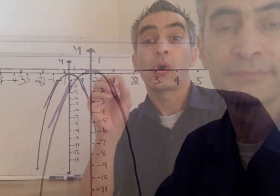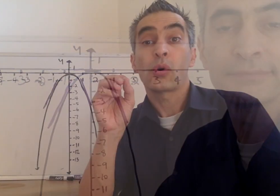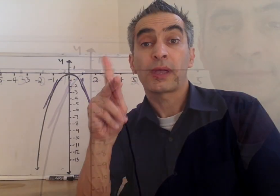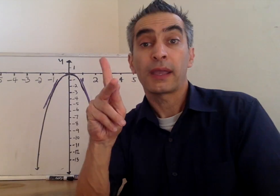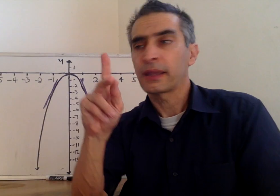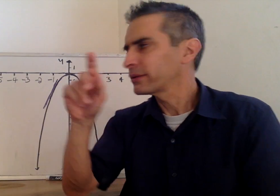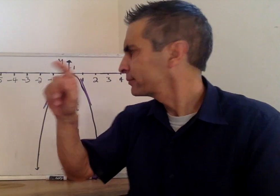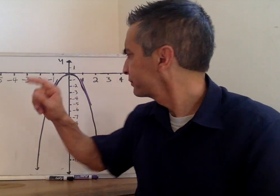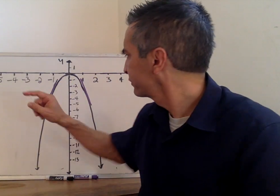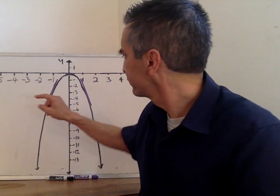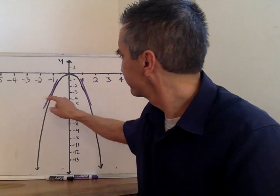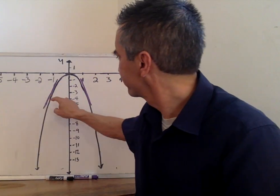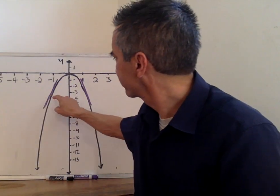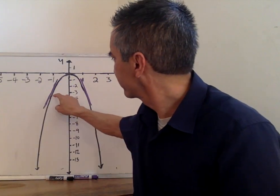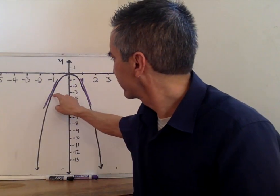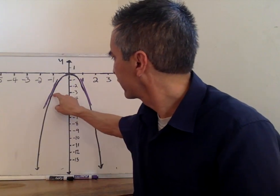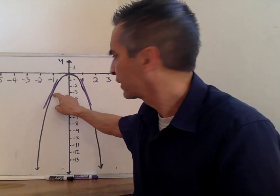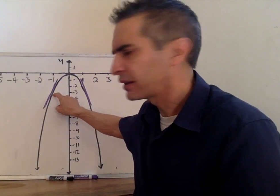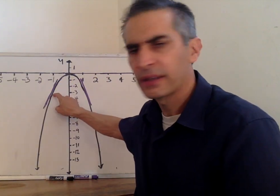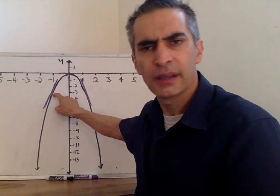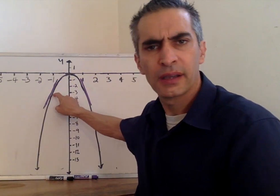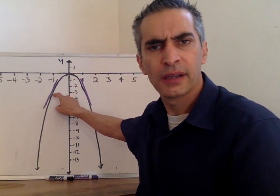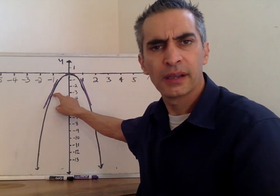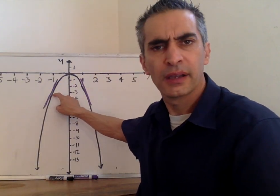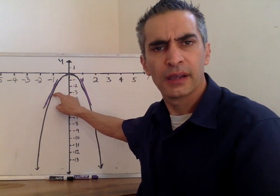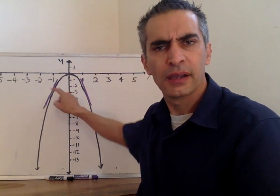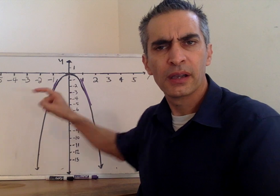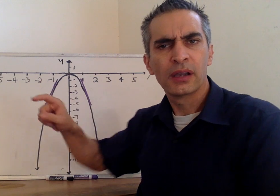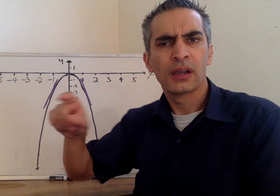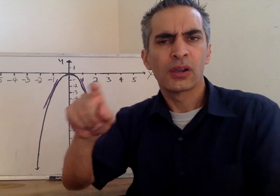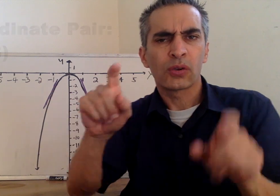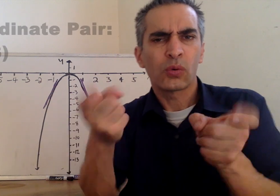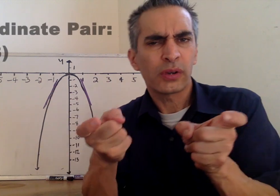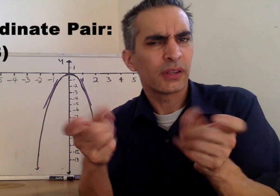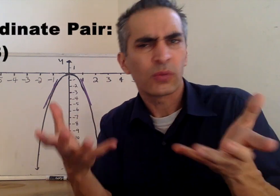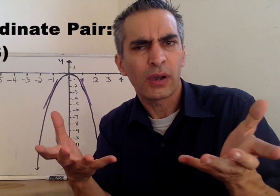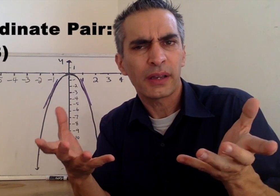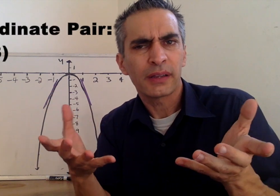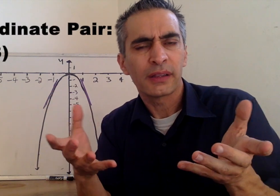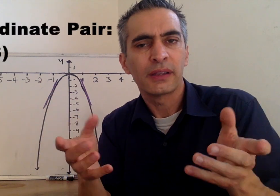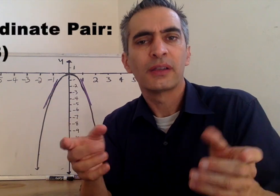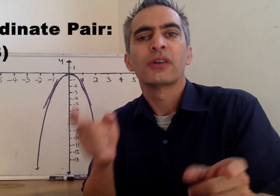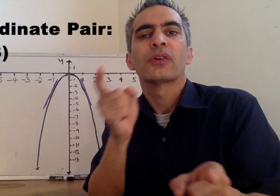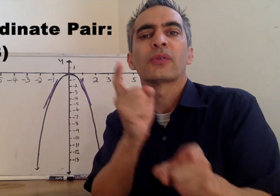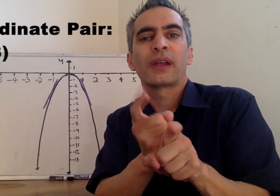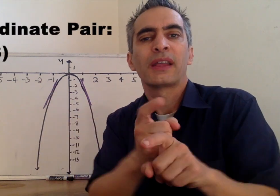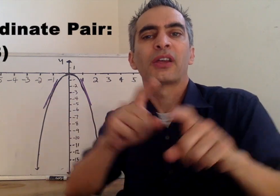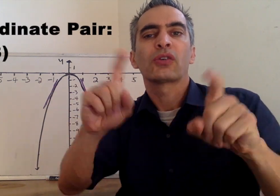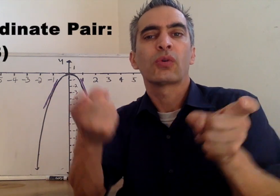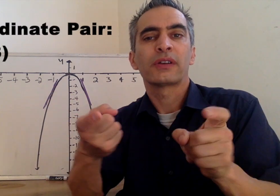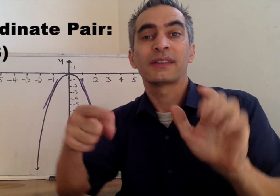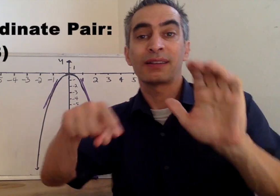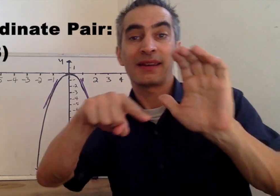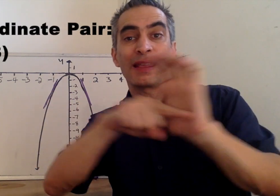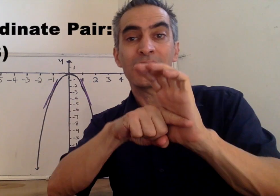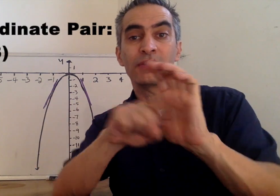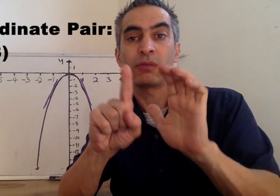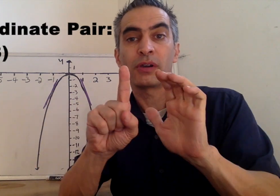Okay. That point there, what are the coordinates? Right. Negative